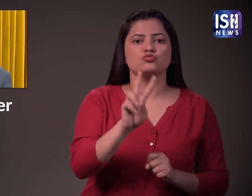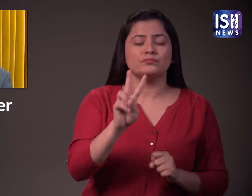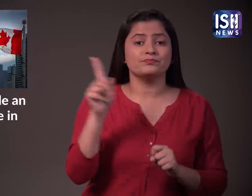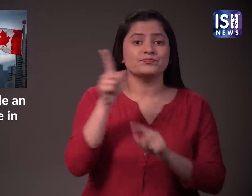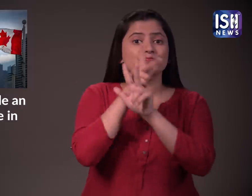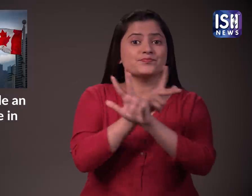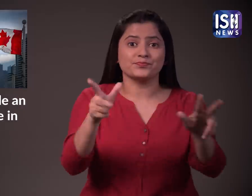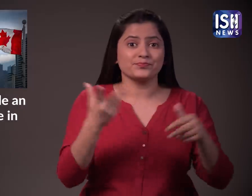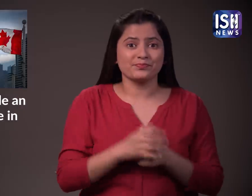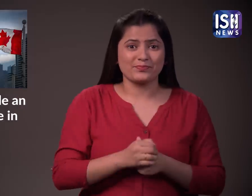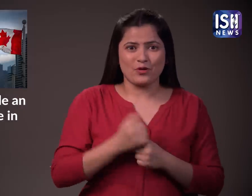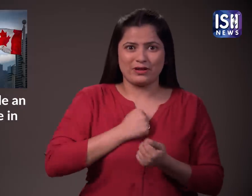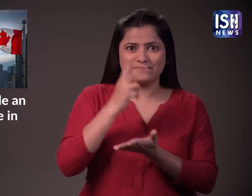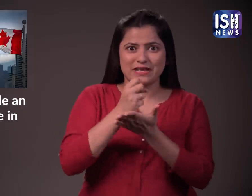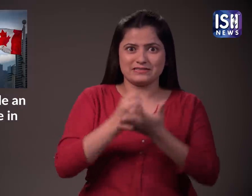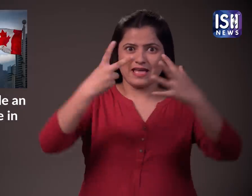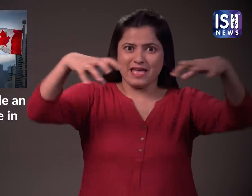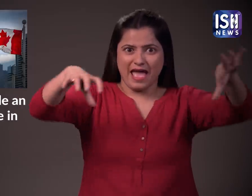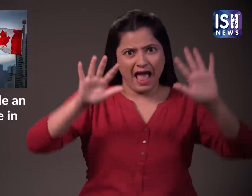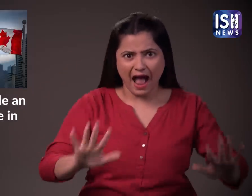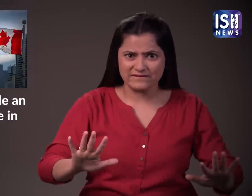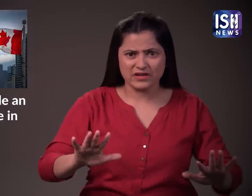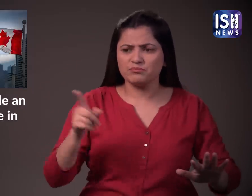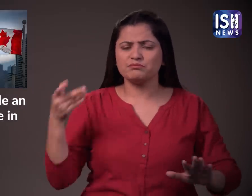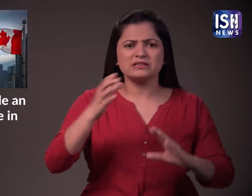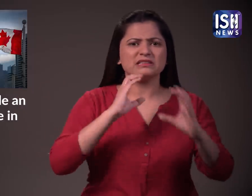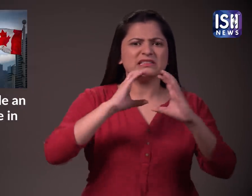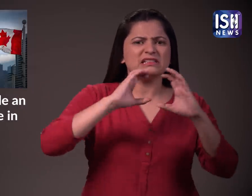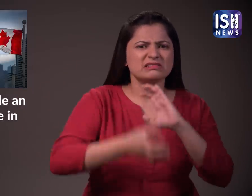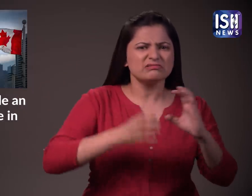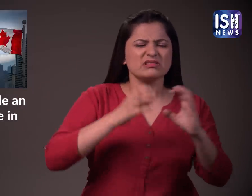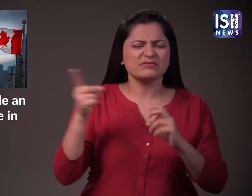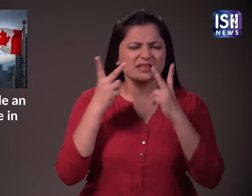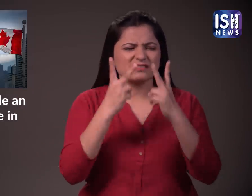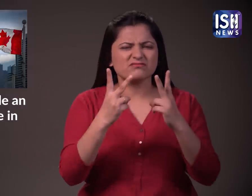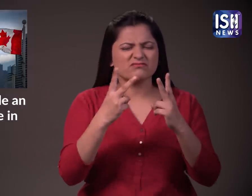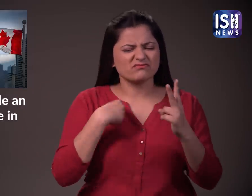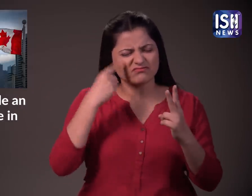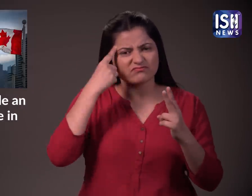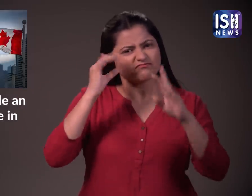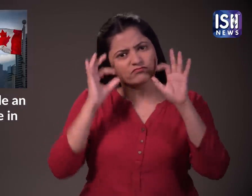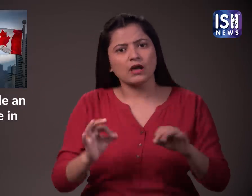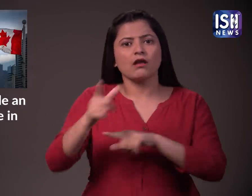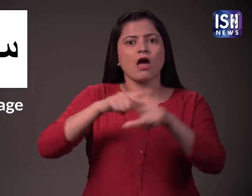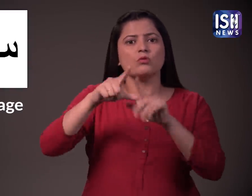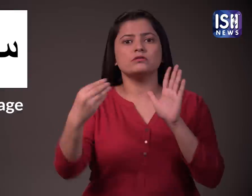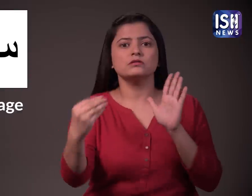that due to communication barriers we have decided to do